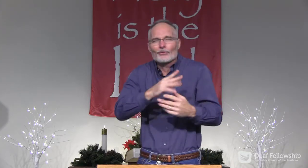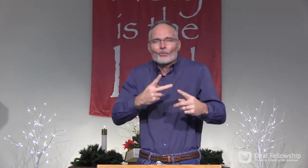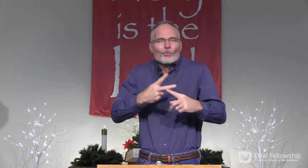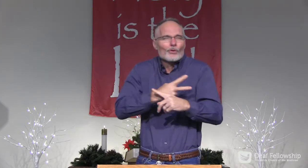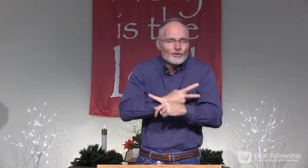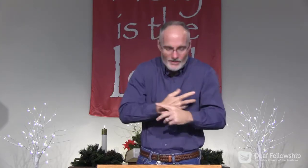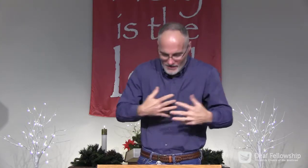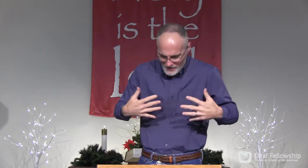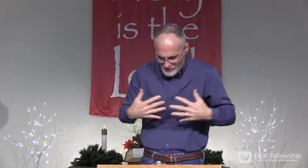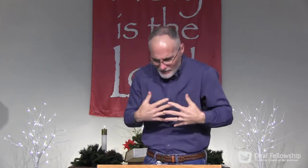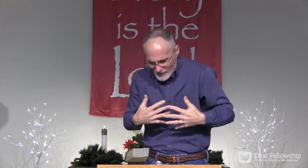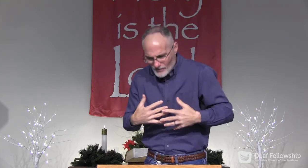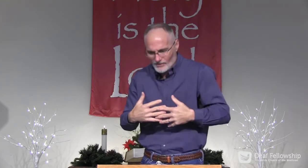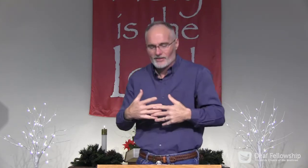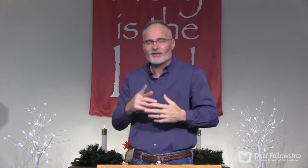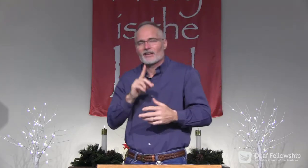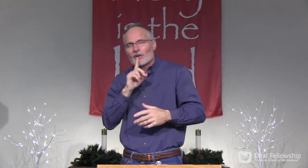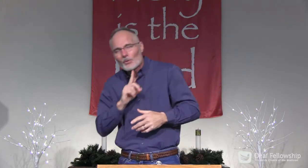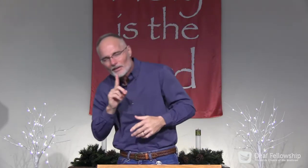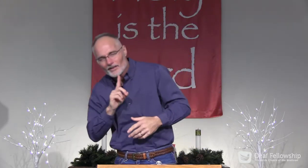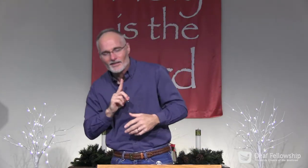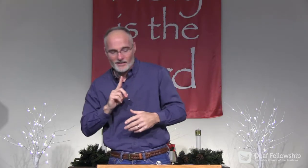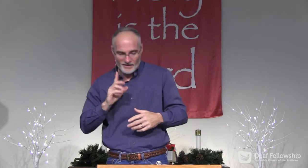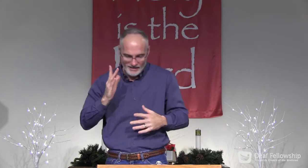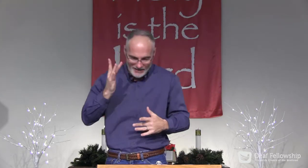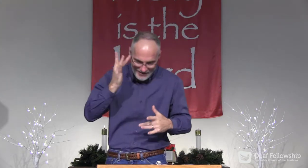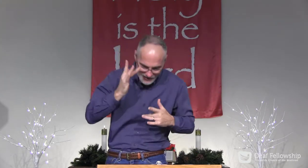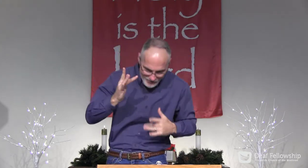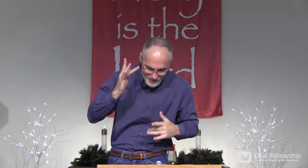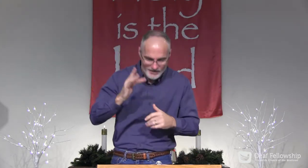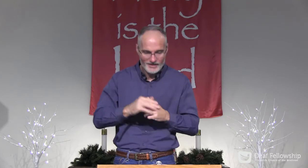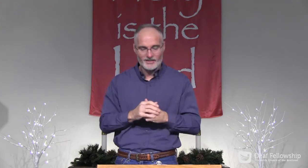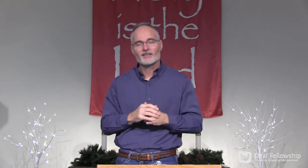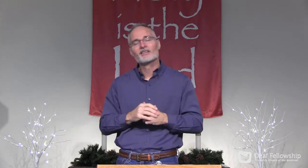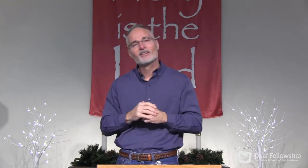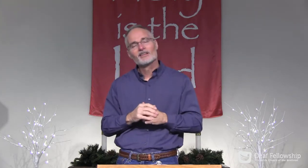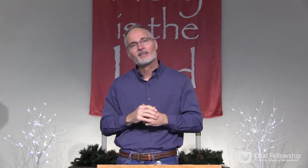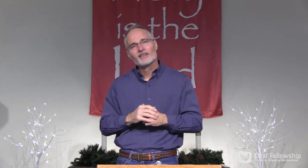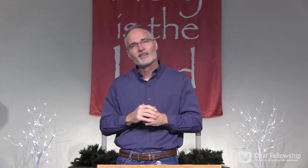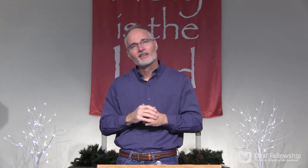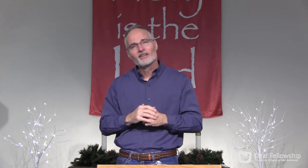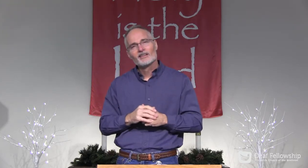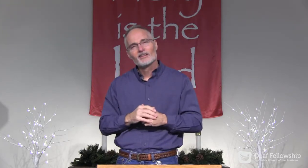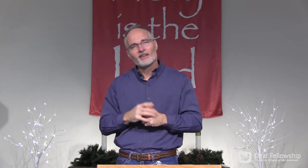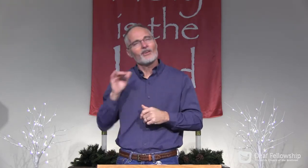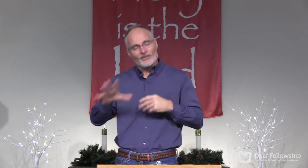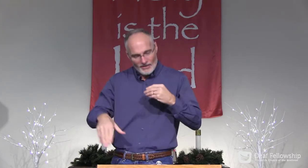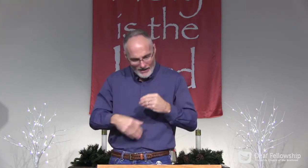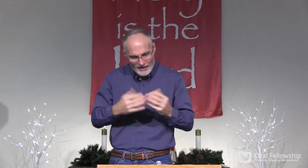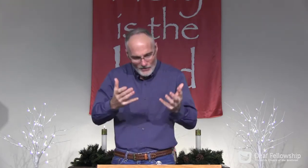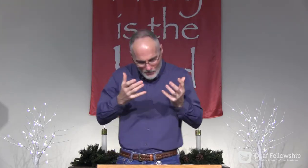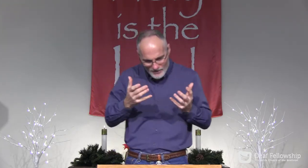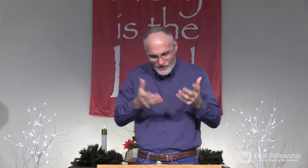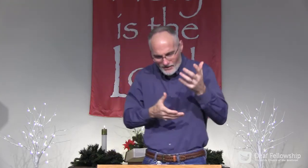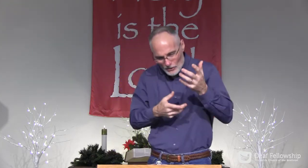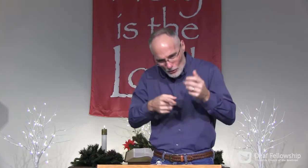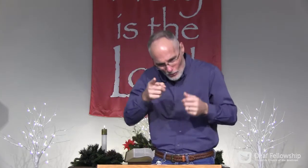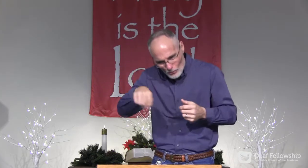wants you to trust Him with your worst fears, your loneliness, your illness. And I'd